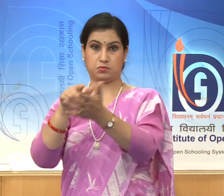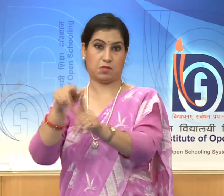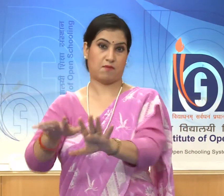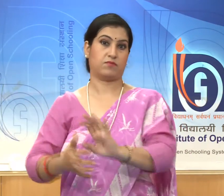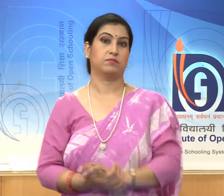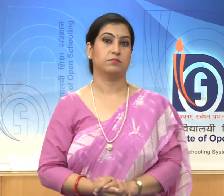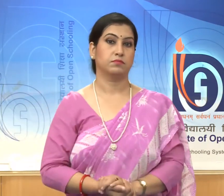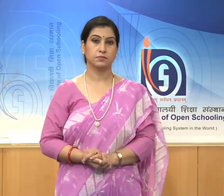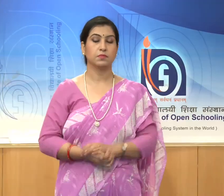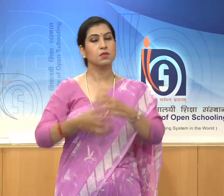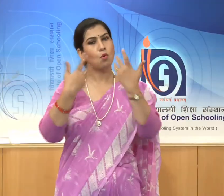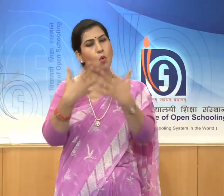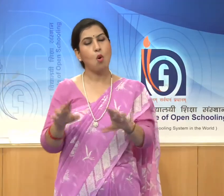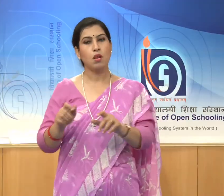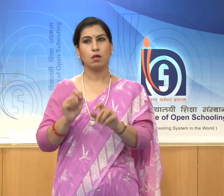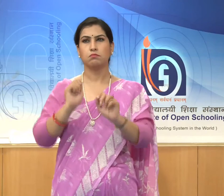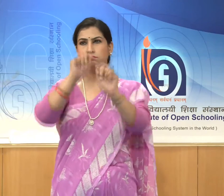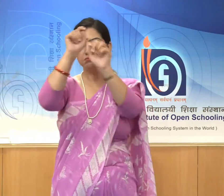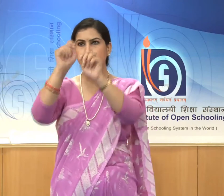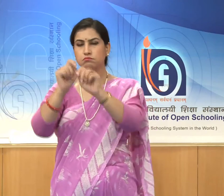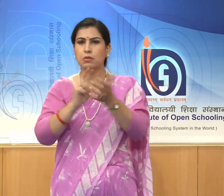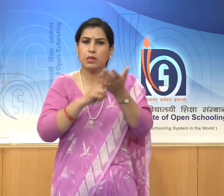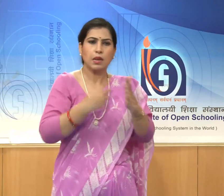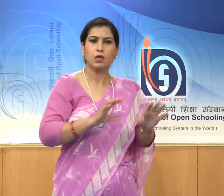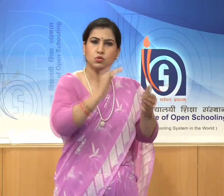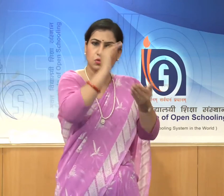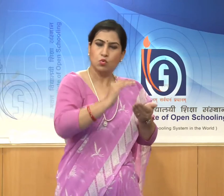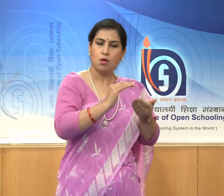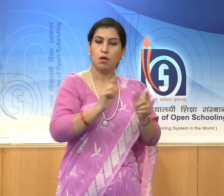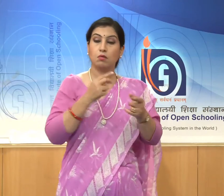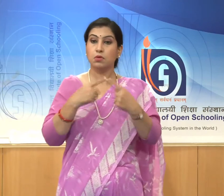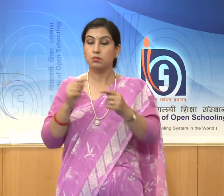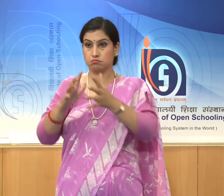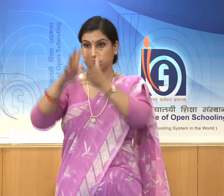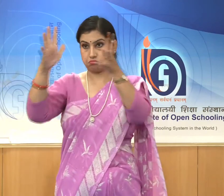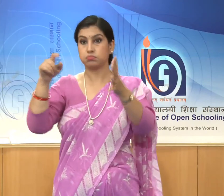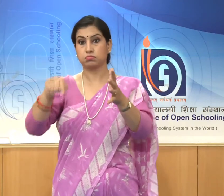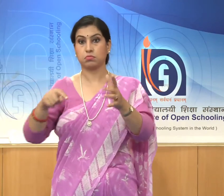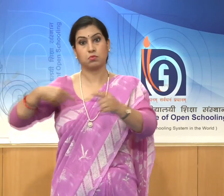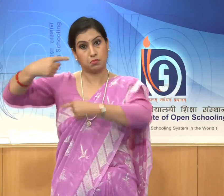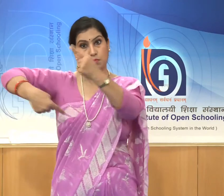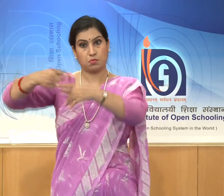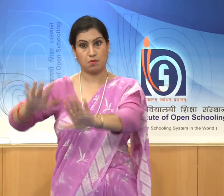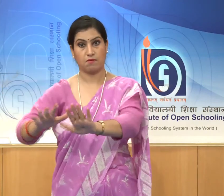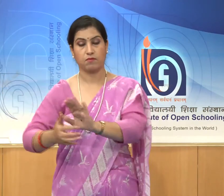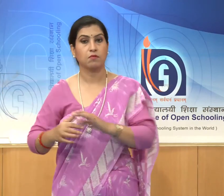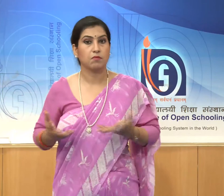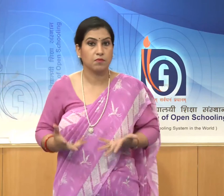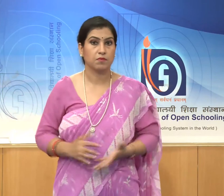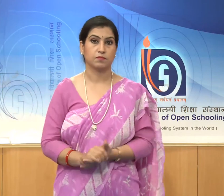The larger images usually of